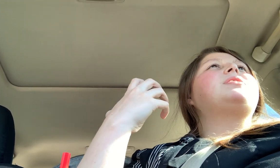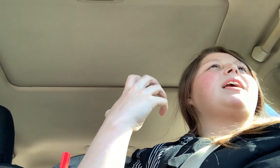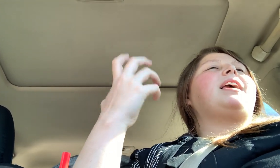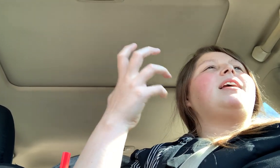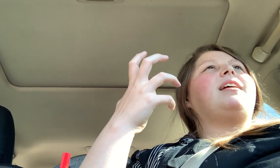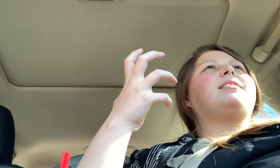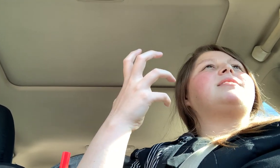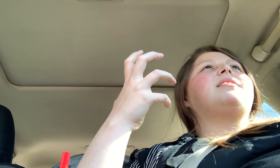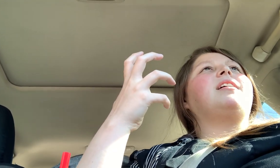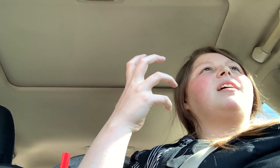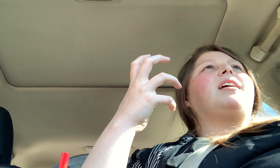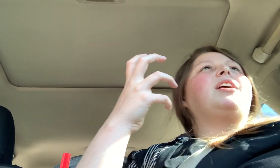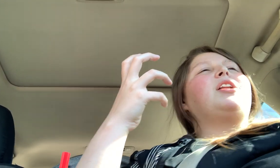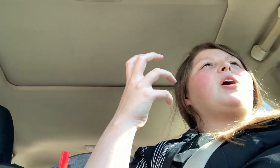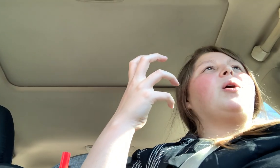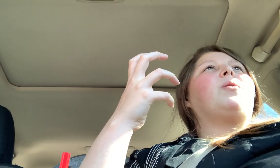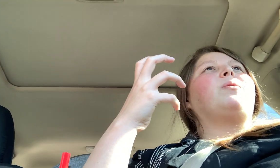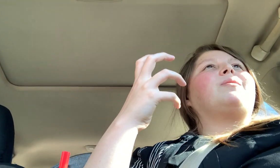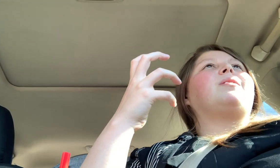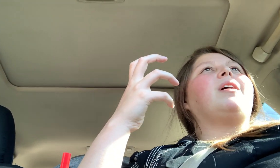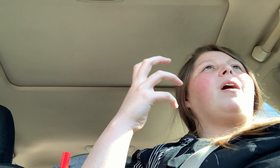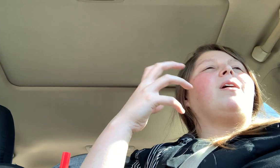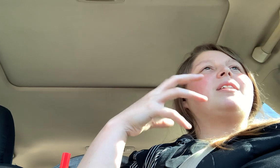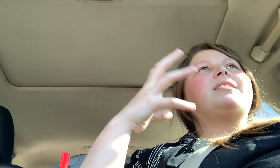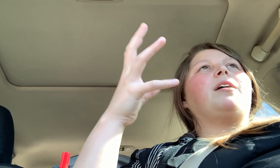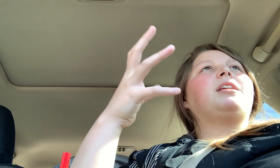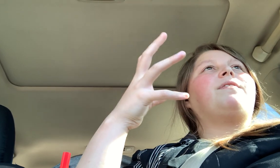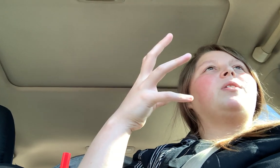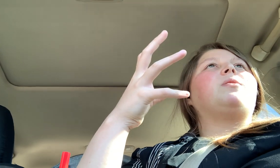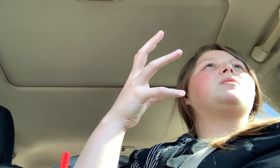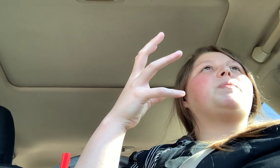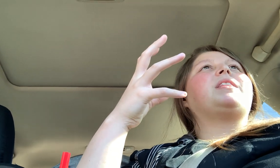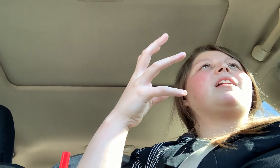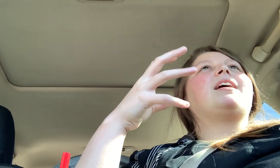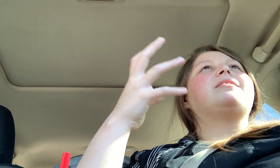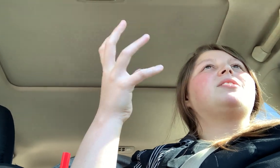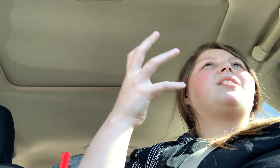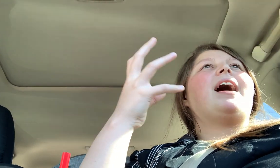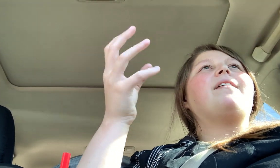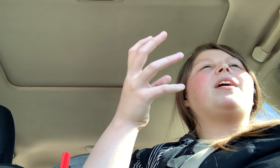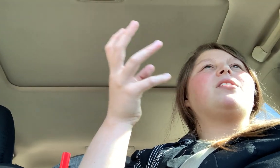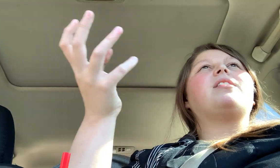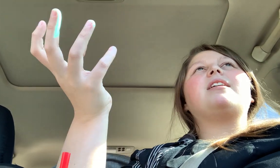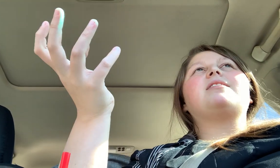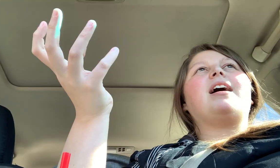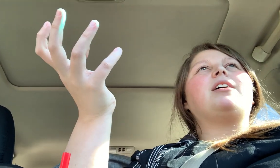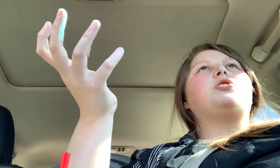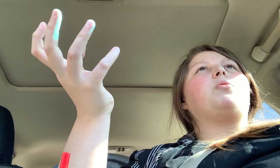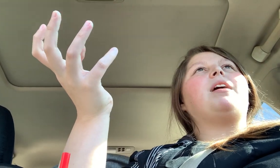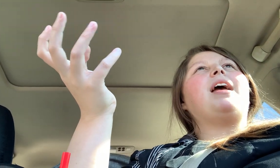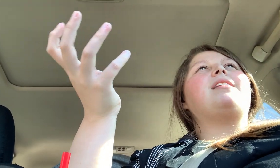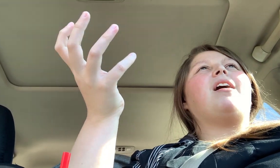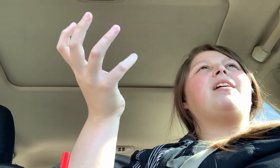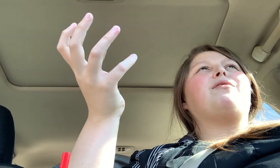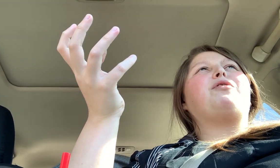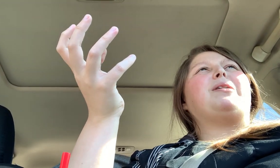to eat, you know, all these healthy foods, but then I can still have other things that I enjoy and not feel